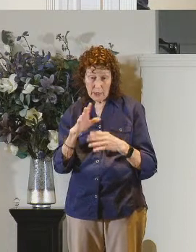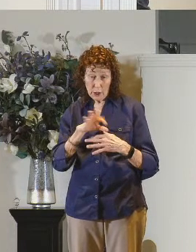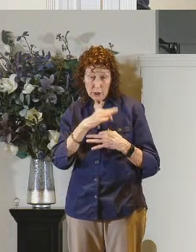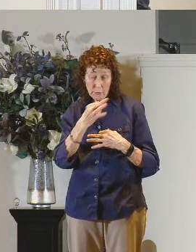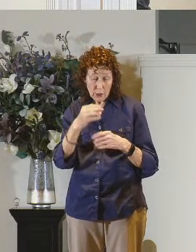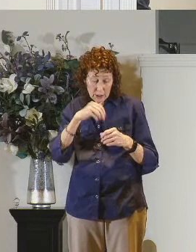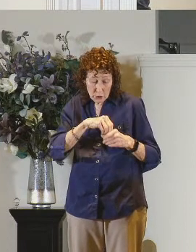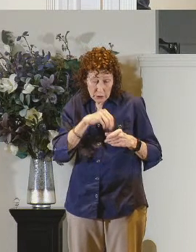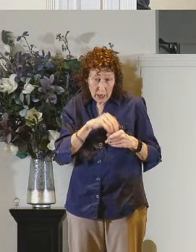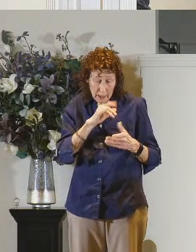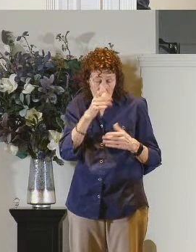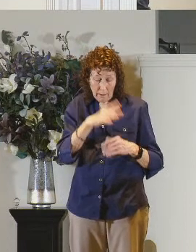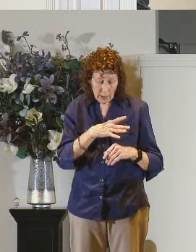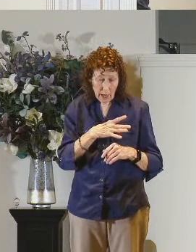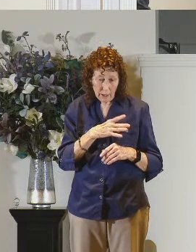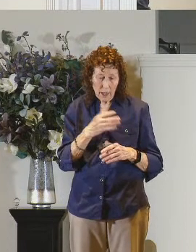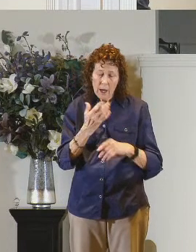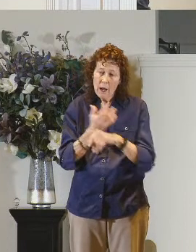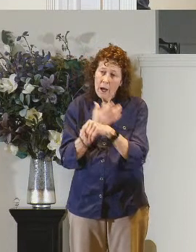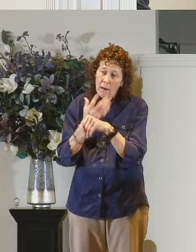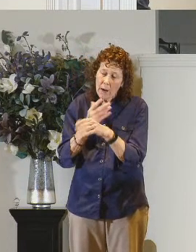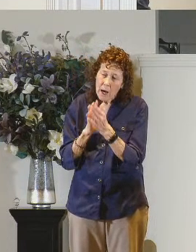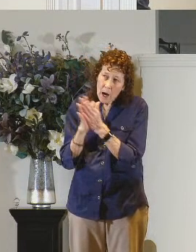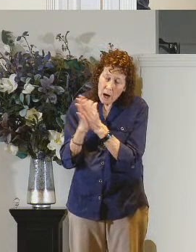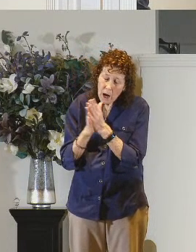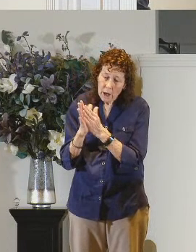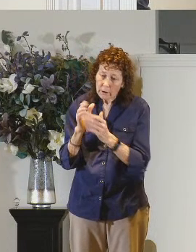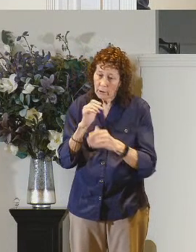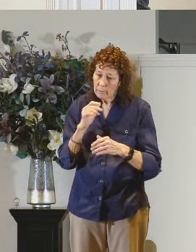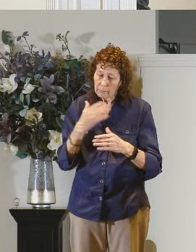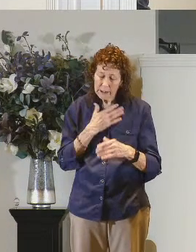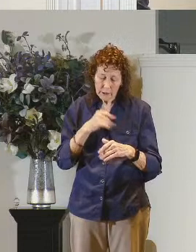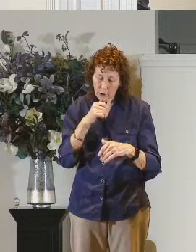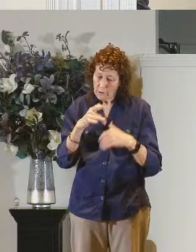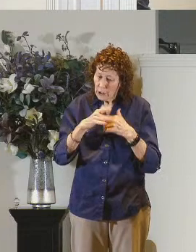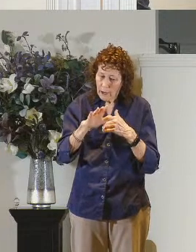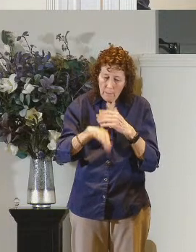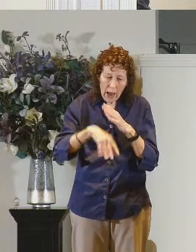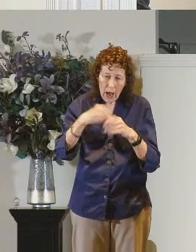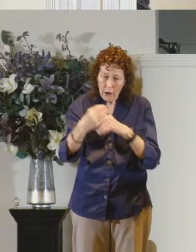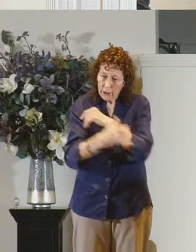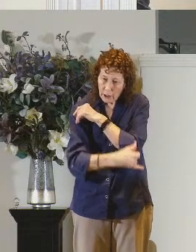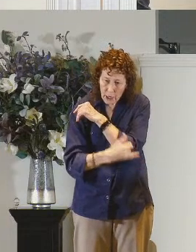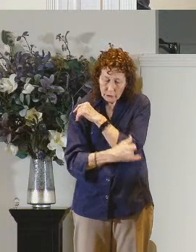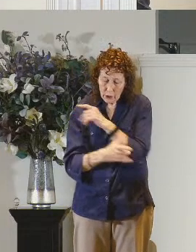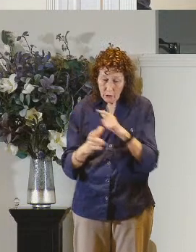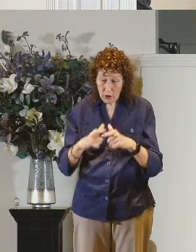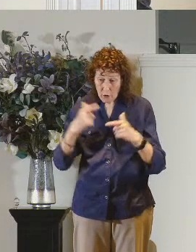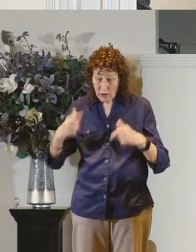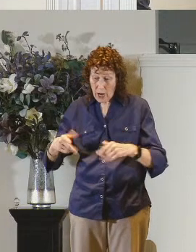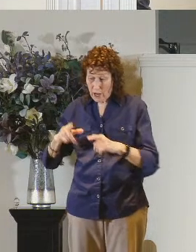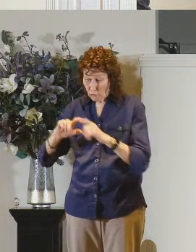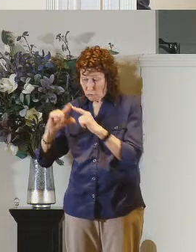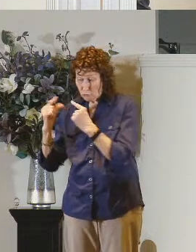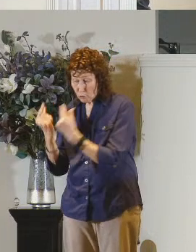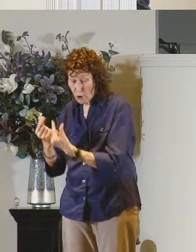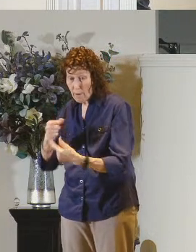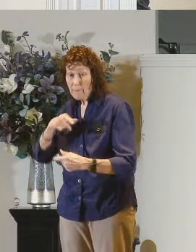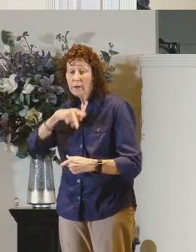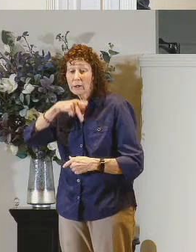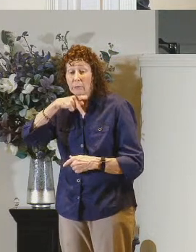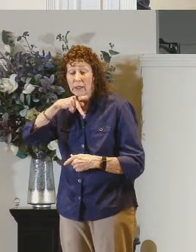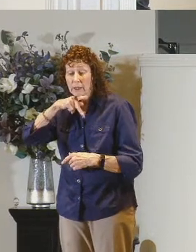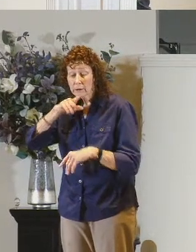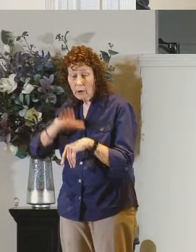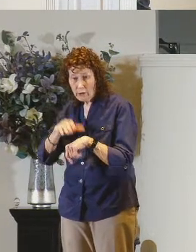and he begged him earnestly not to send him out of the country now a great herd of pigs was feeding